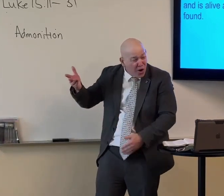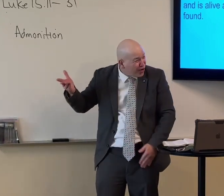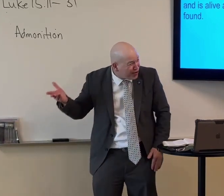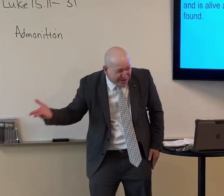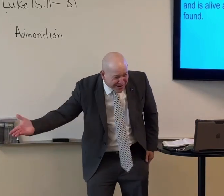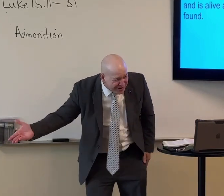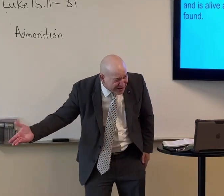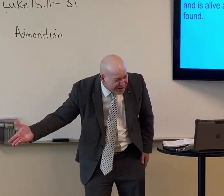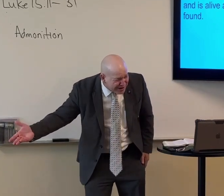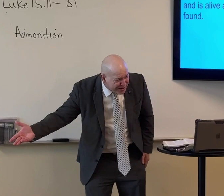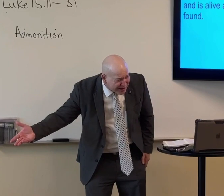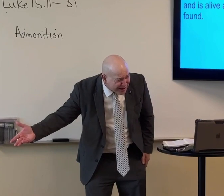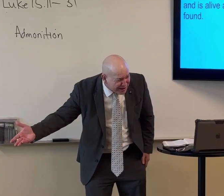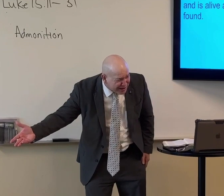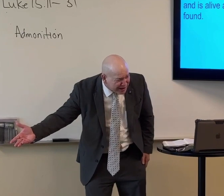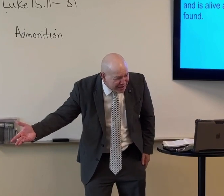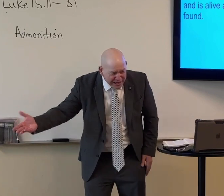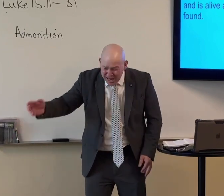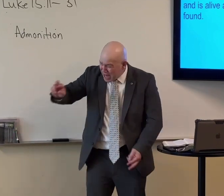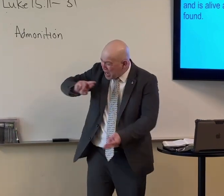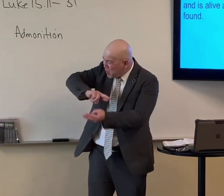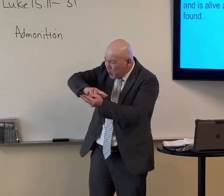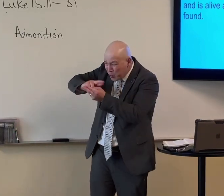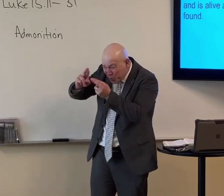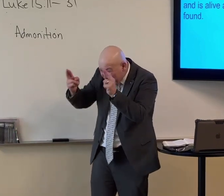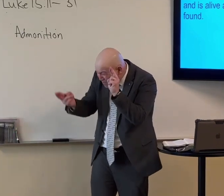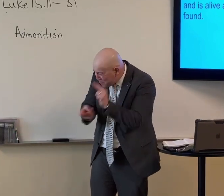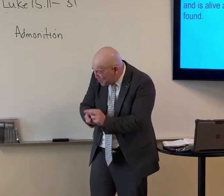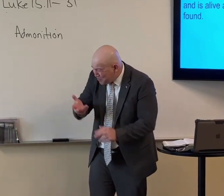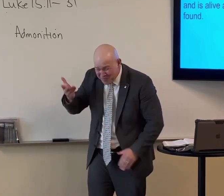He's learned something. He's repented.